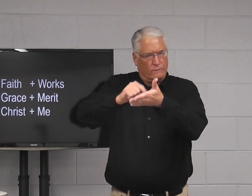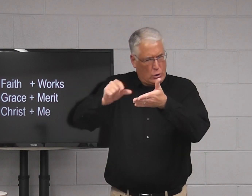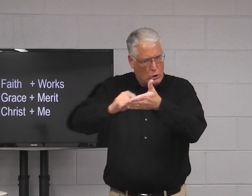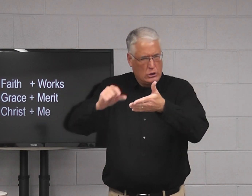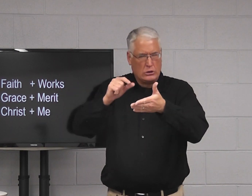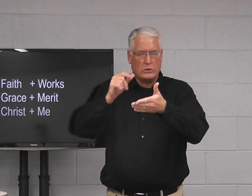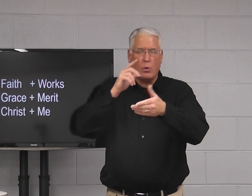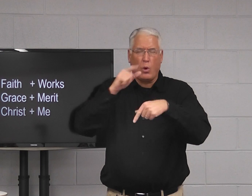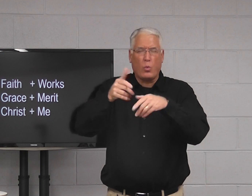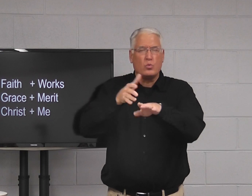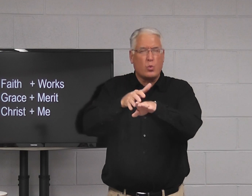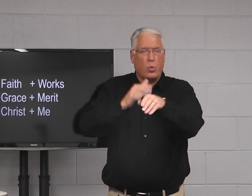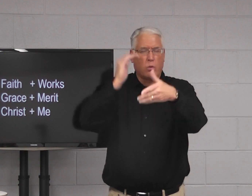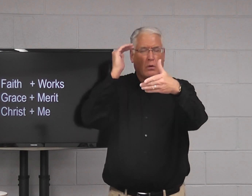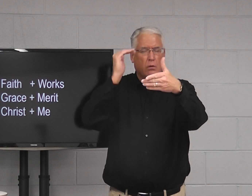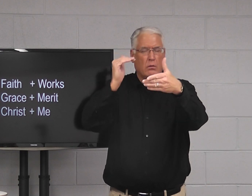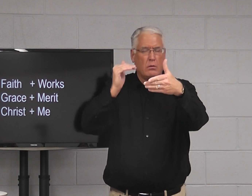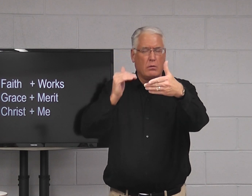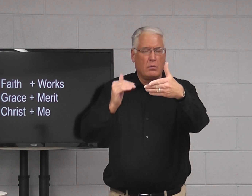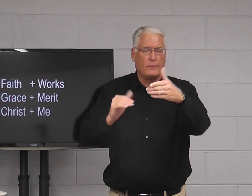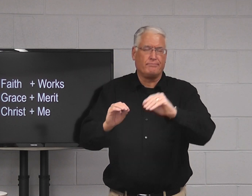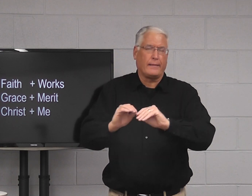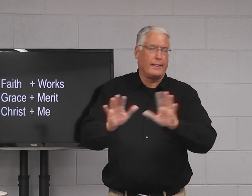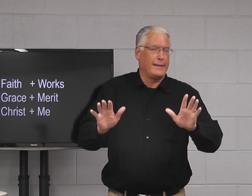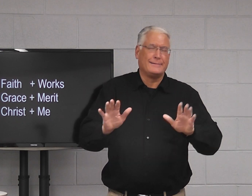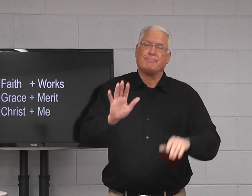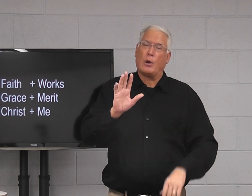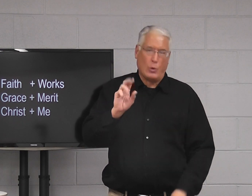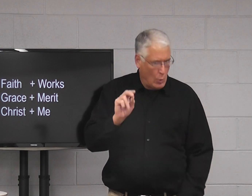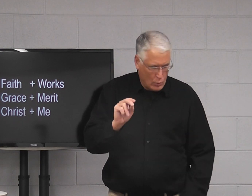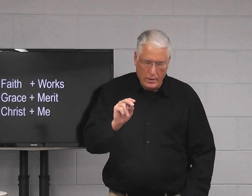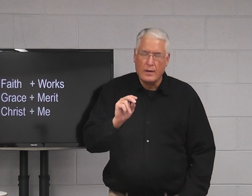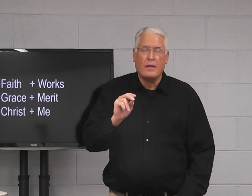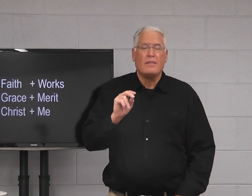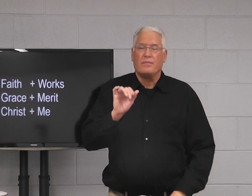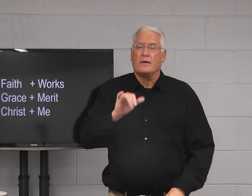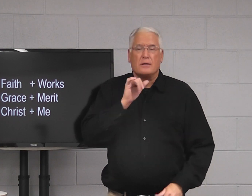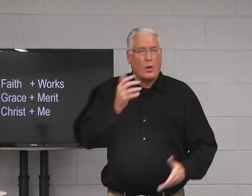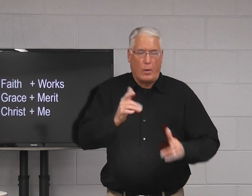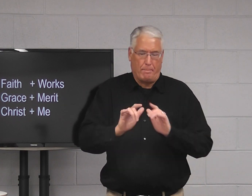so now we're going to go slowly through some verses that will help clear